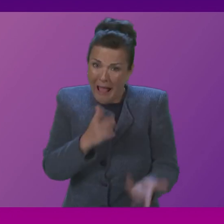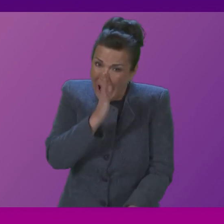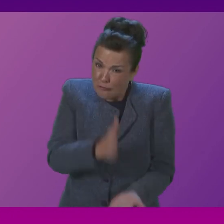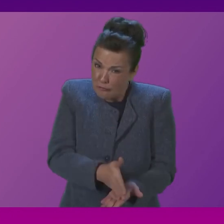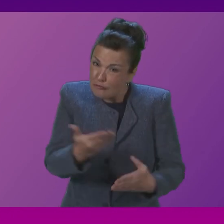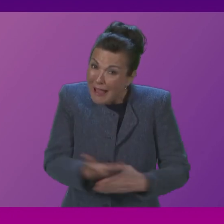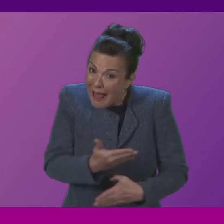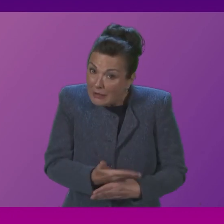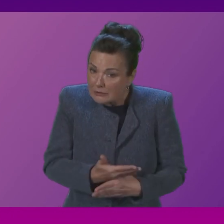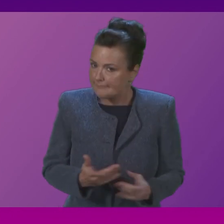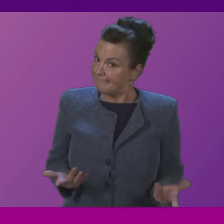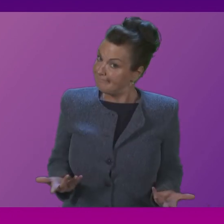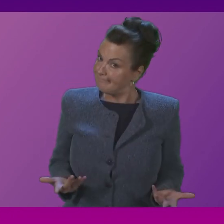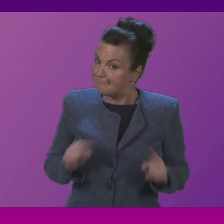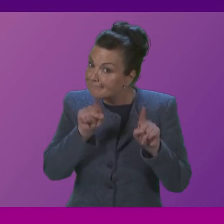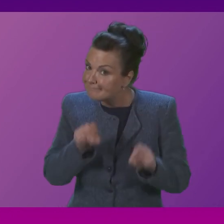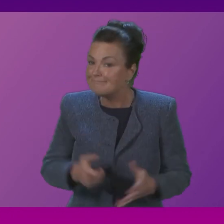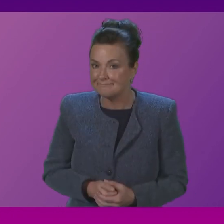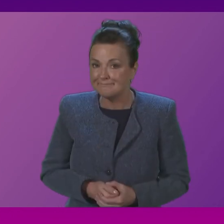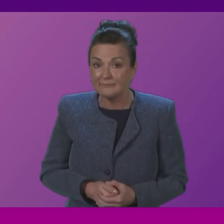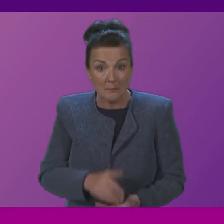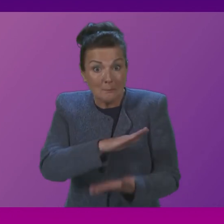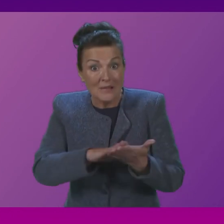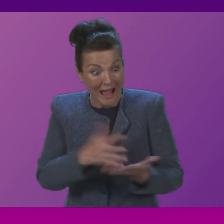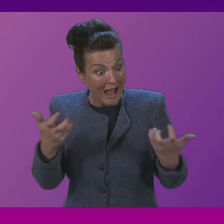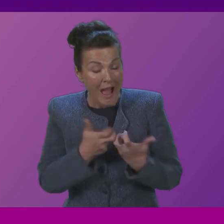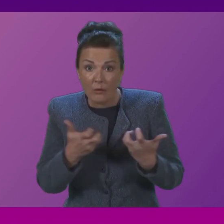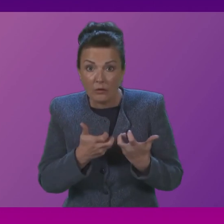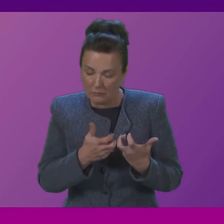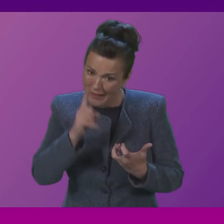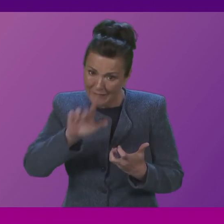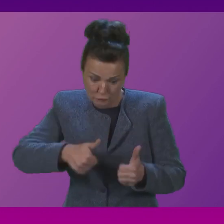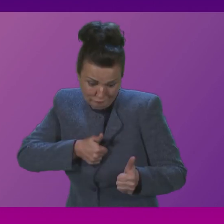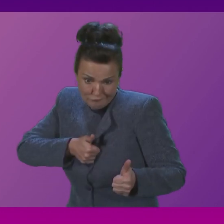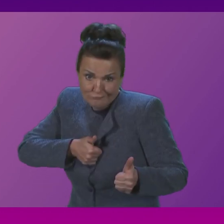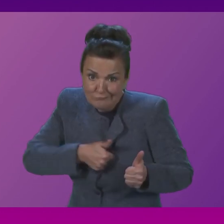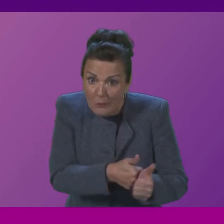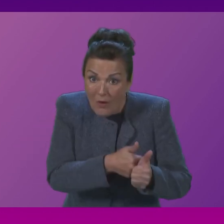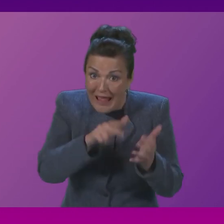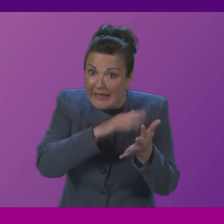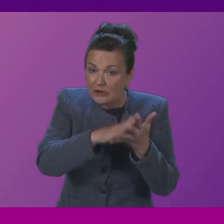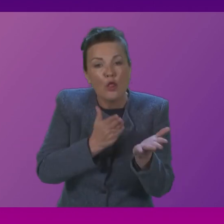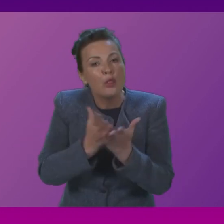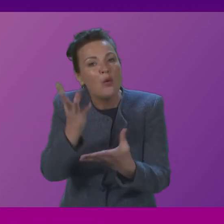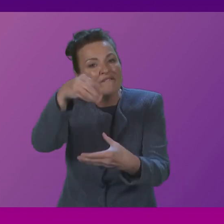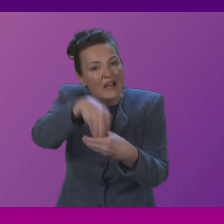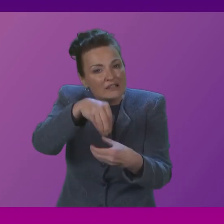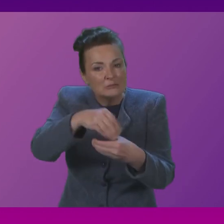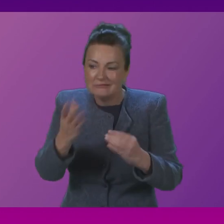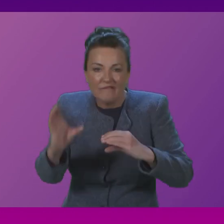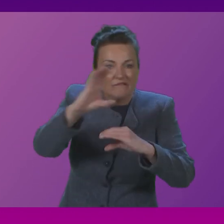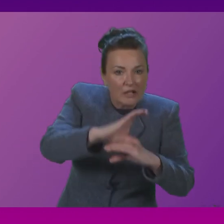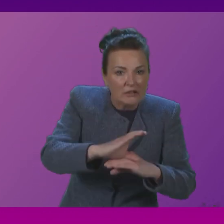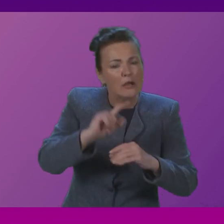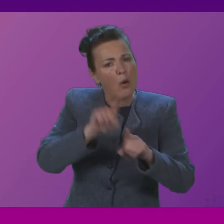the work in order to achieve that. That means supporting our National Health Service, those who work in it, with the investment and the wider support